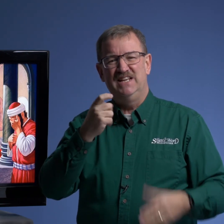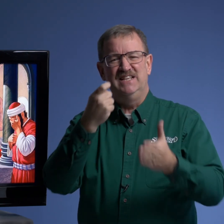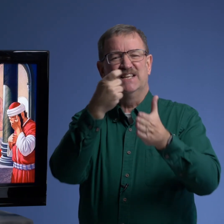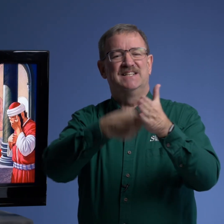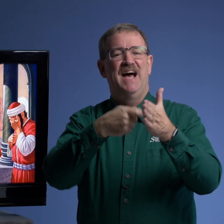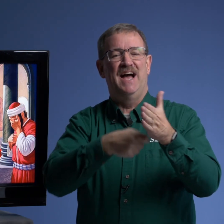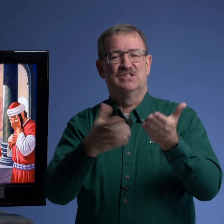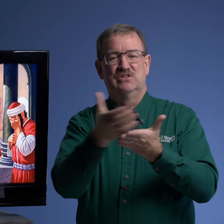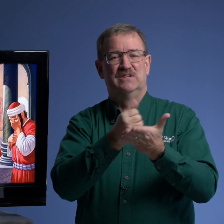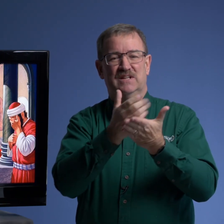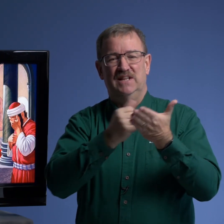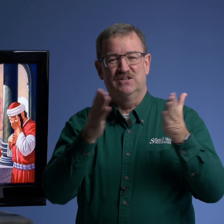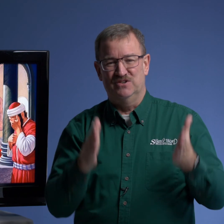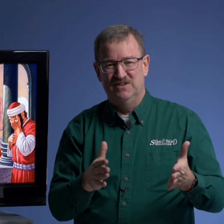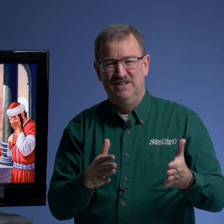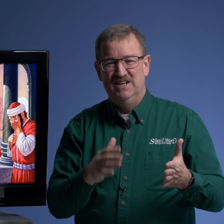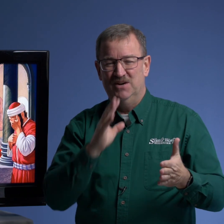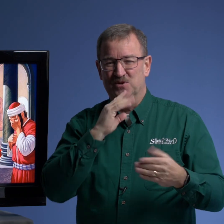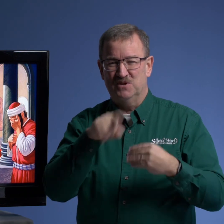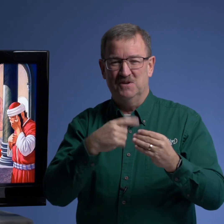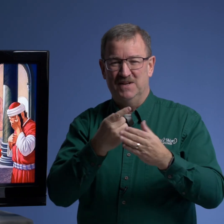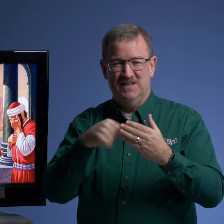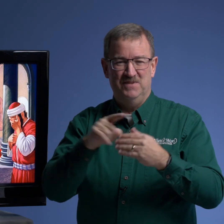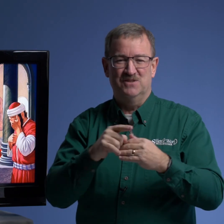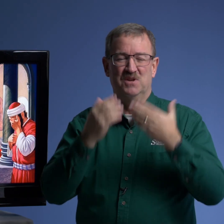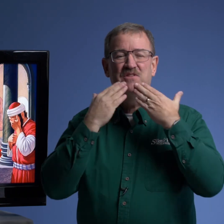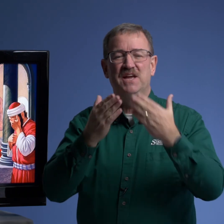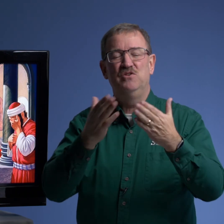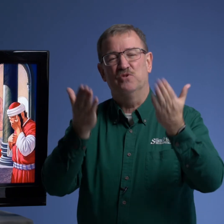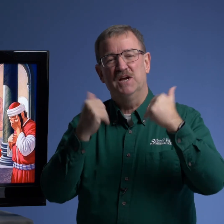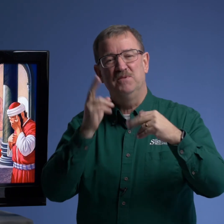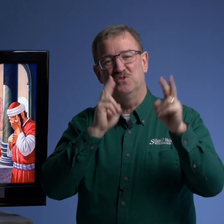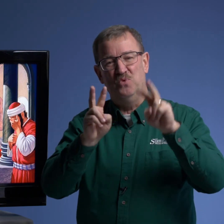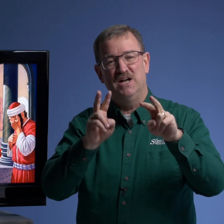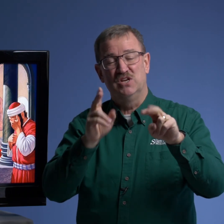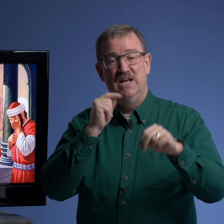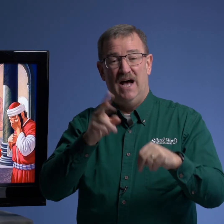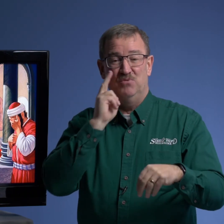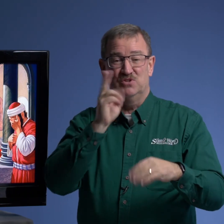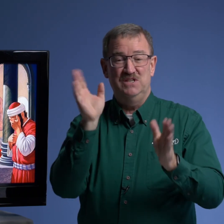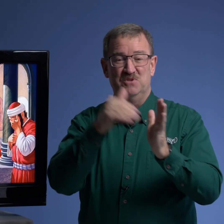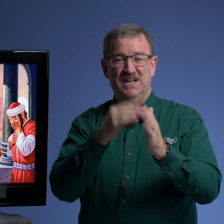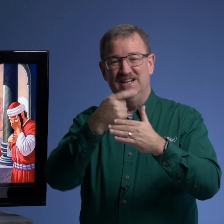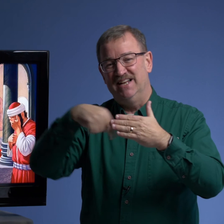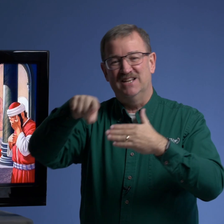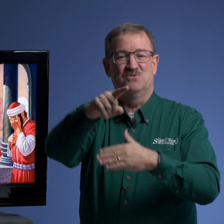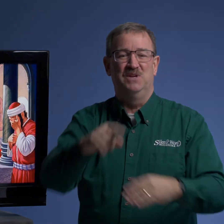he's a tax collector we're going to talk about them next week thank you for coming to watch i will see you again next week